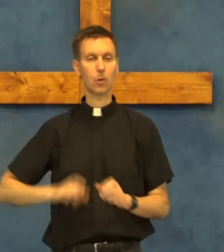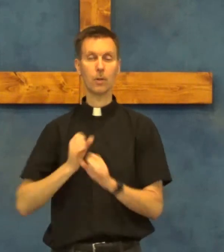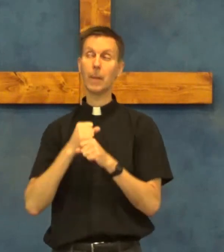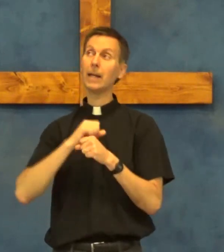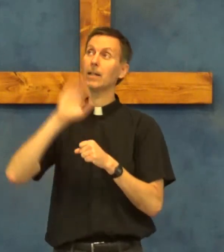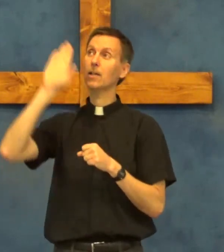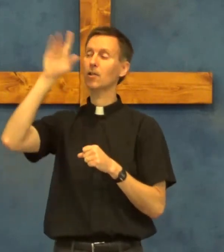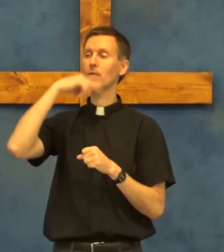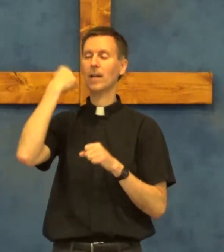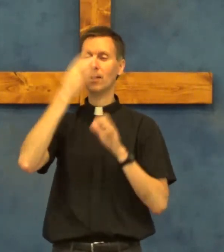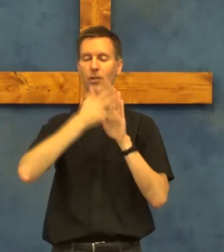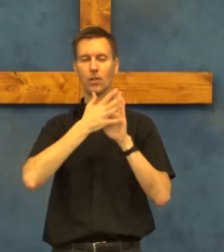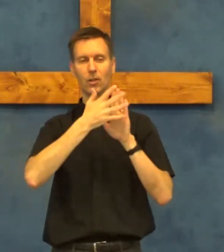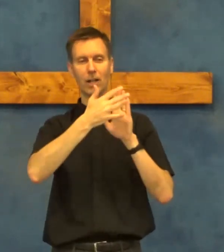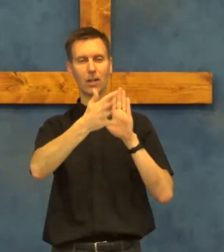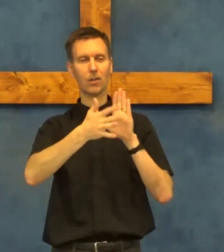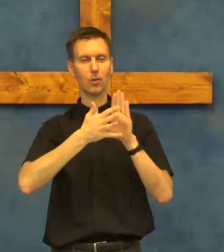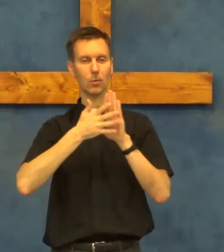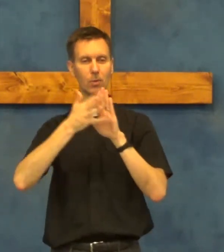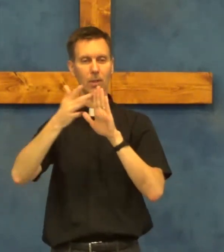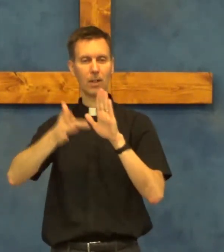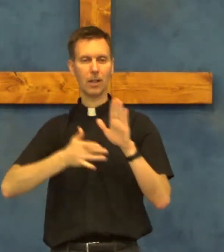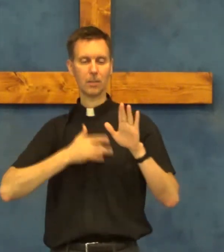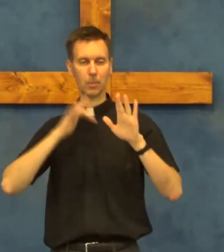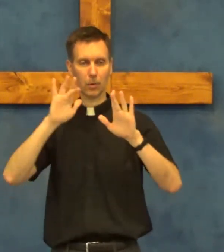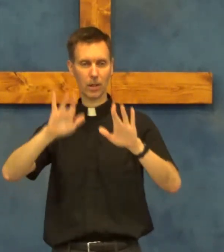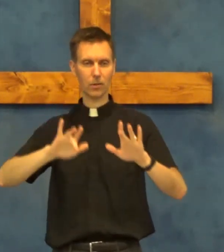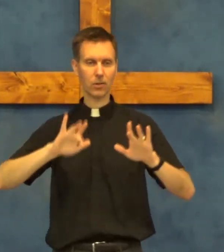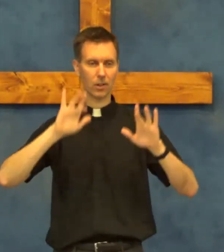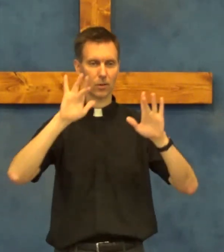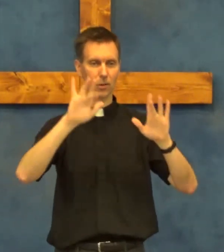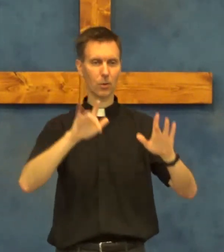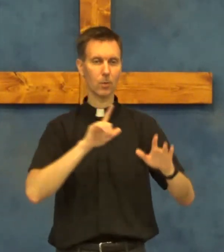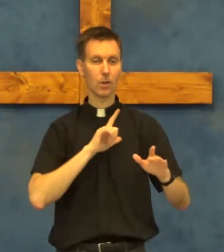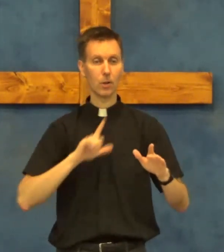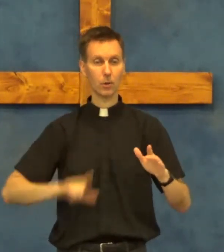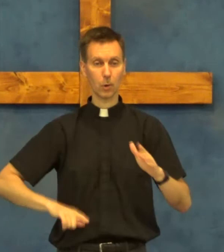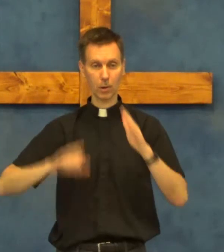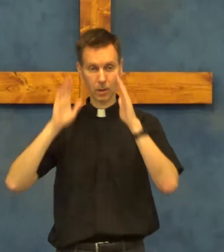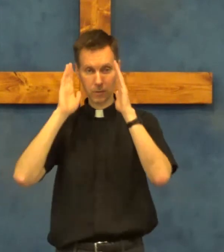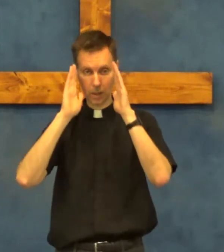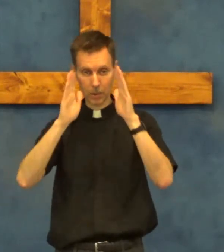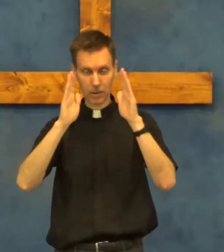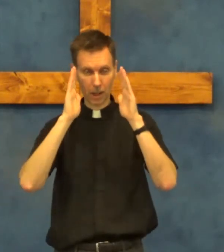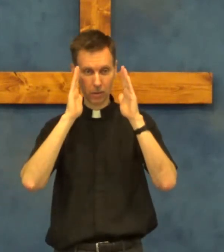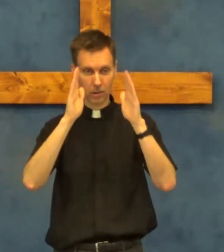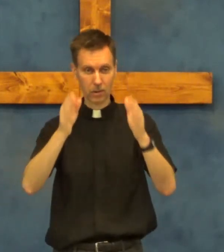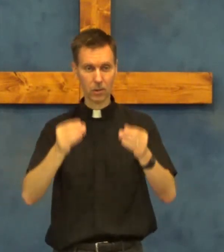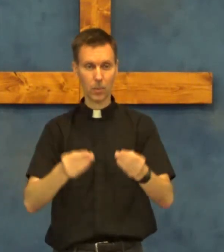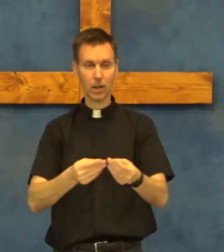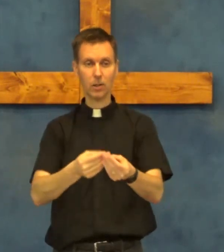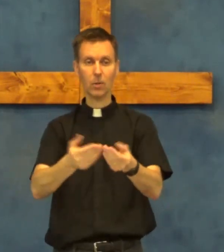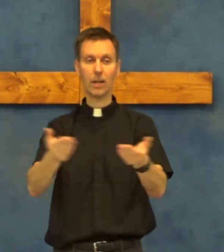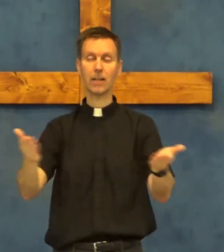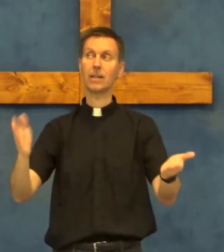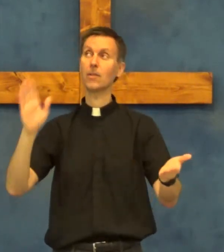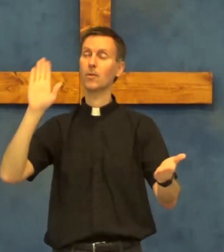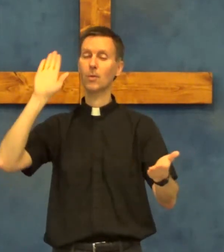Lord make his face shine on you be gracious unto you the Lord lift up his countenance upon you and give you